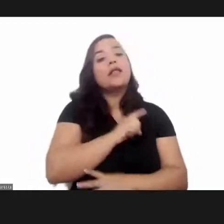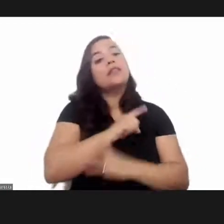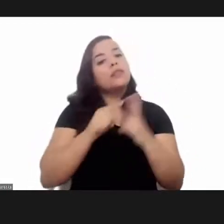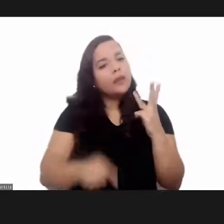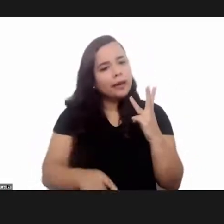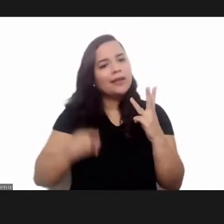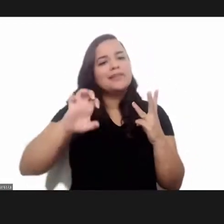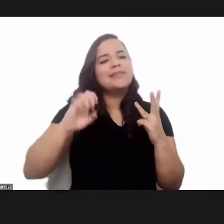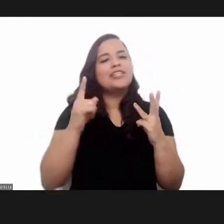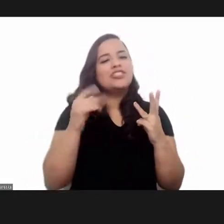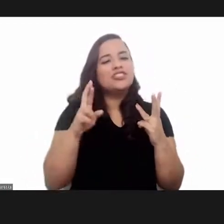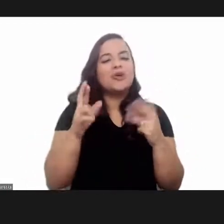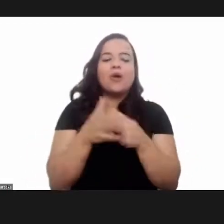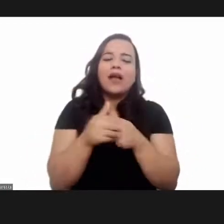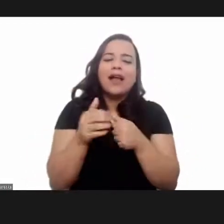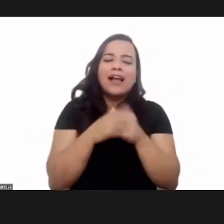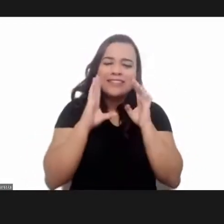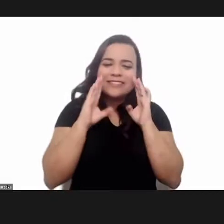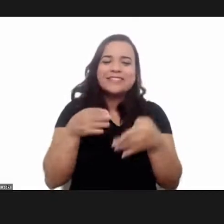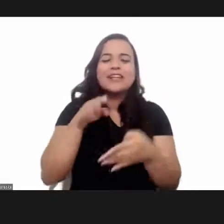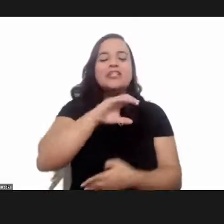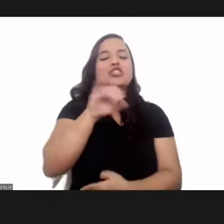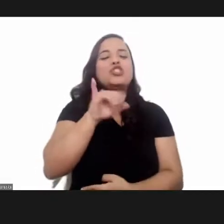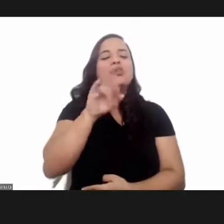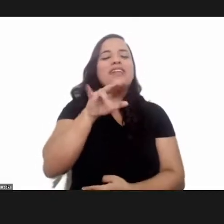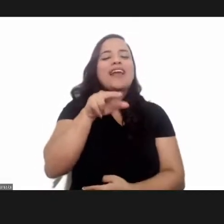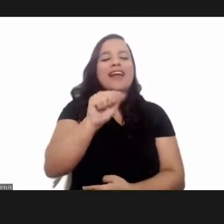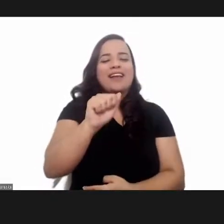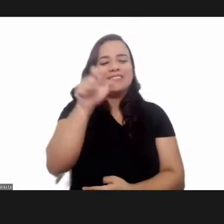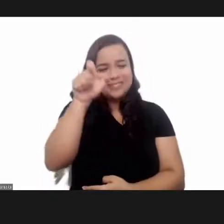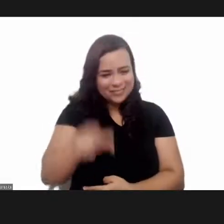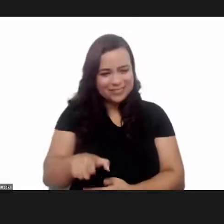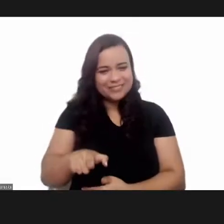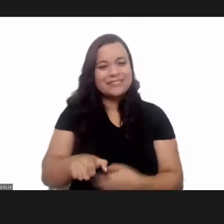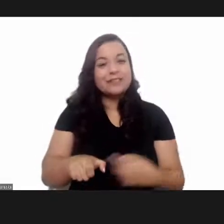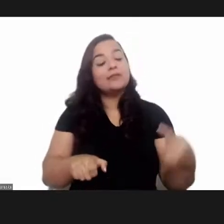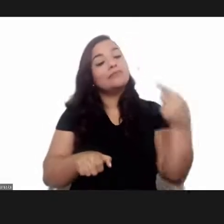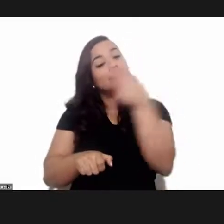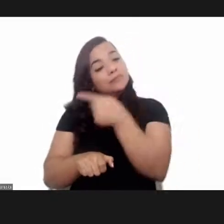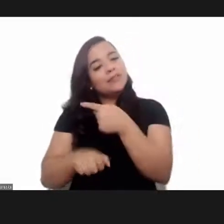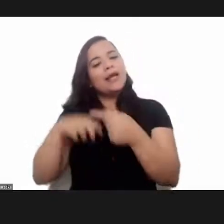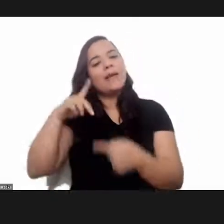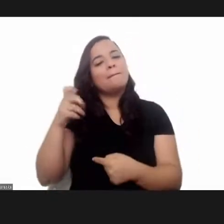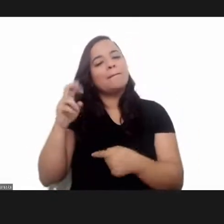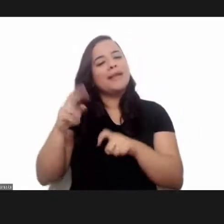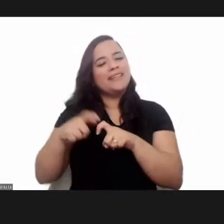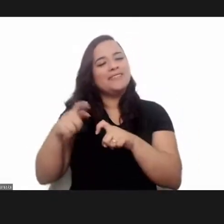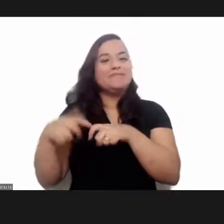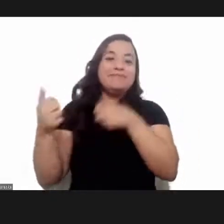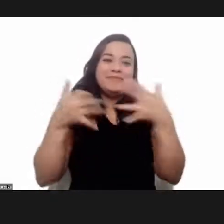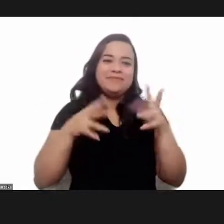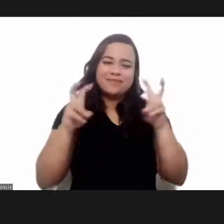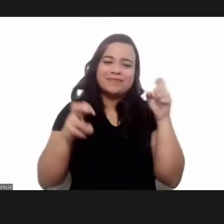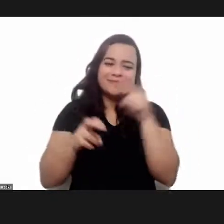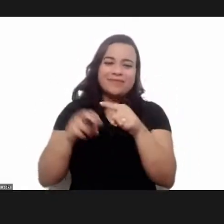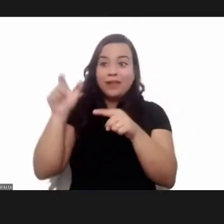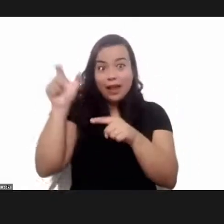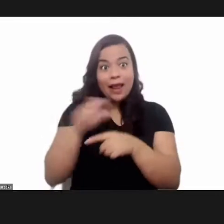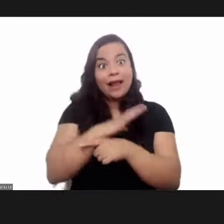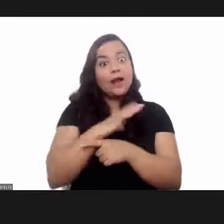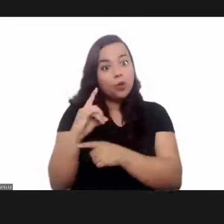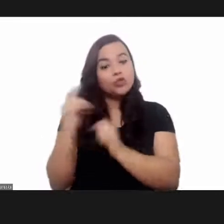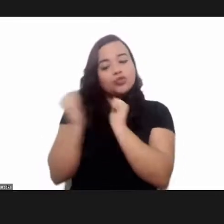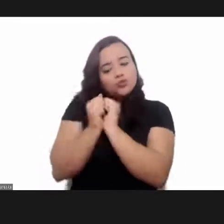The commemorative edition of our dear friend Juliana quoted by Pedro, who coordinated with me, few